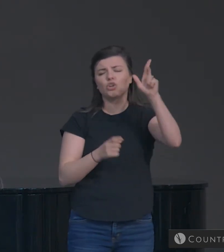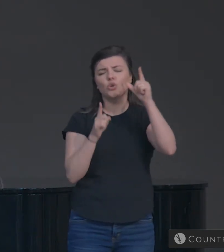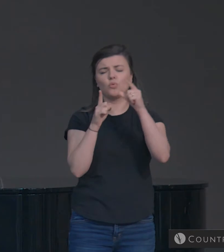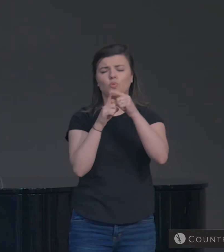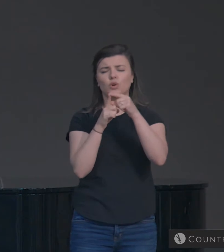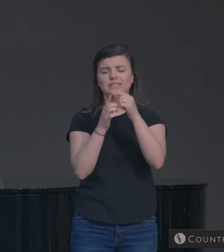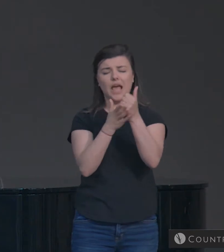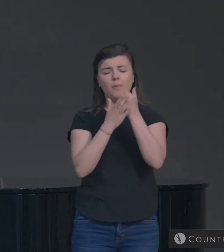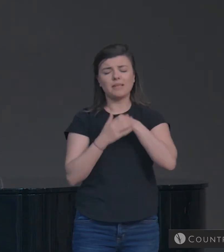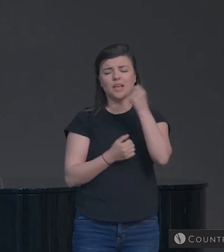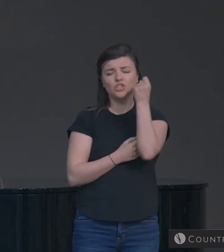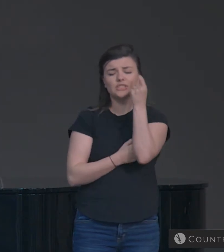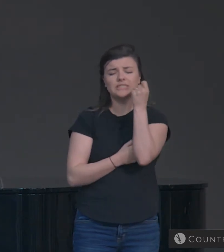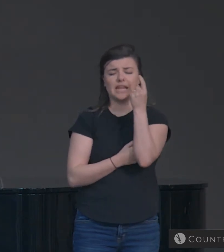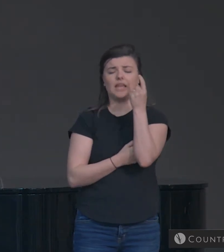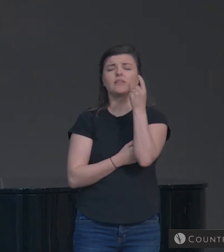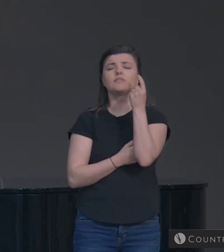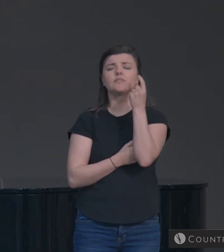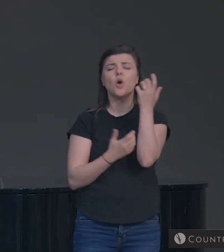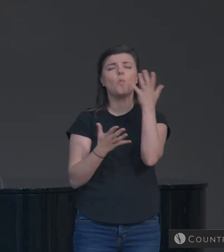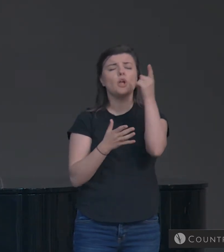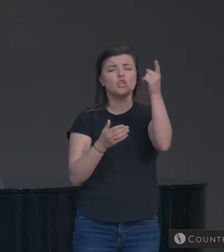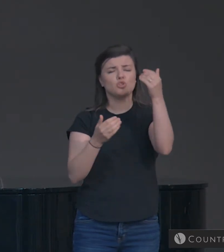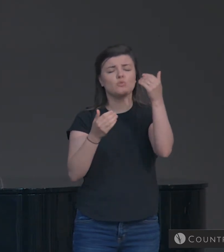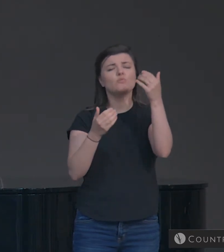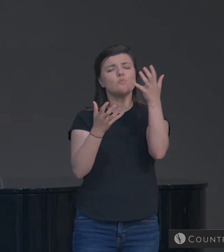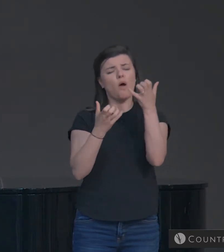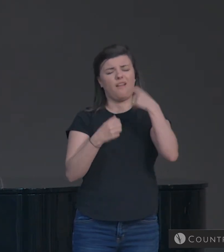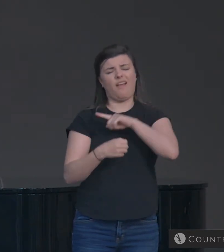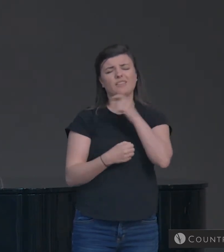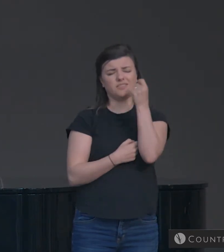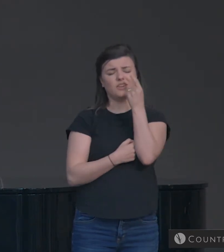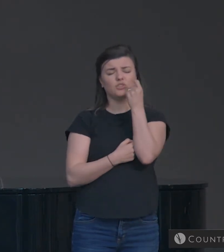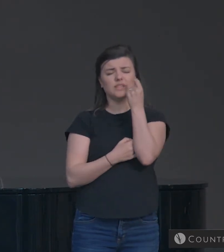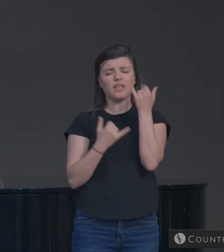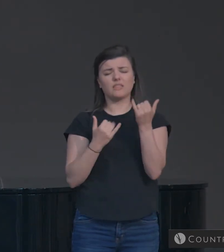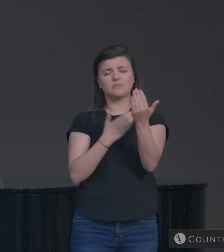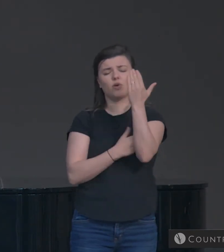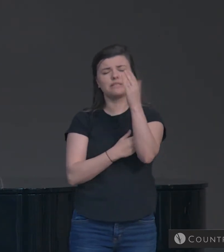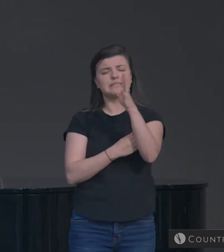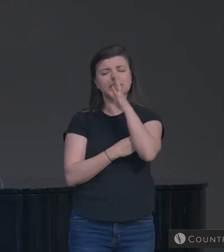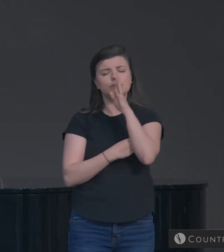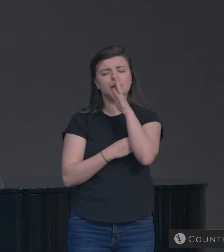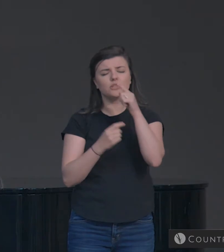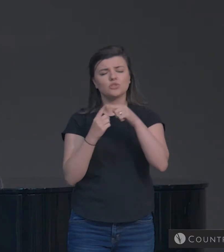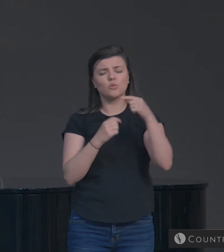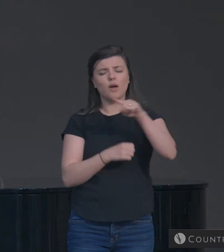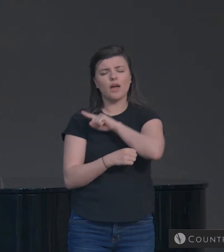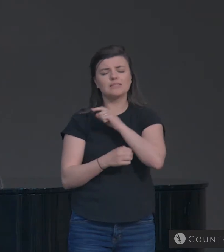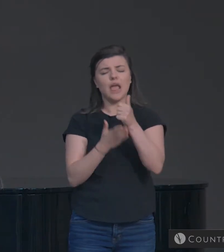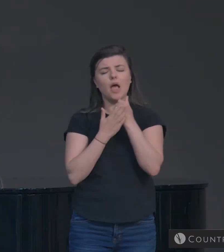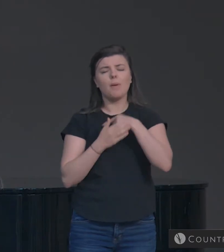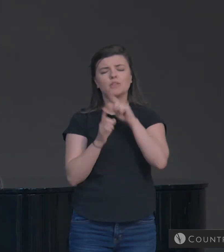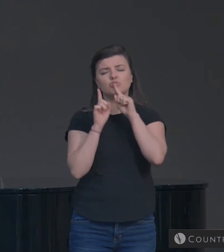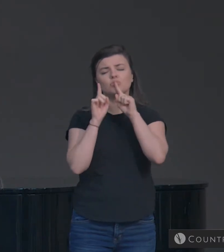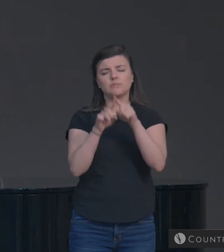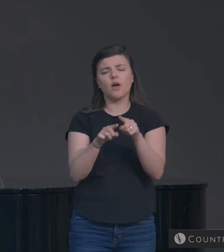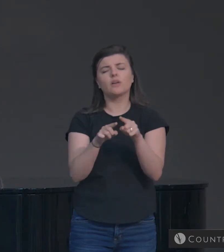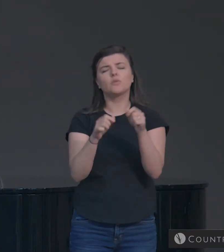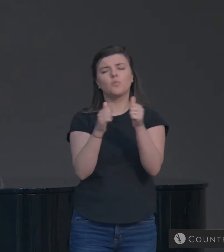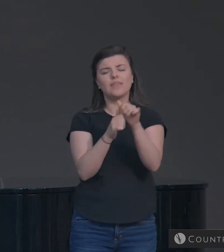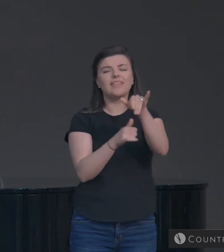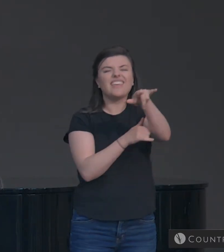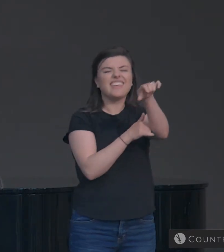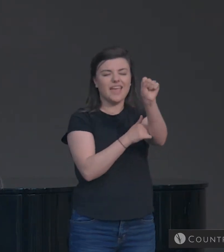understand what You would have us to understand this morning. Speak to us. Help us to respond with